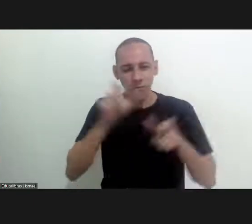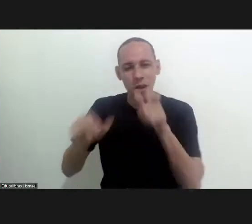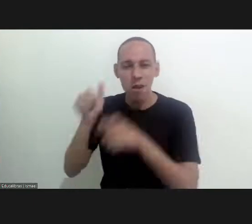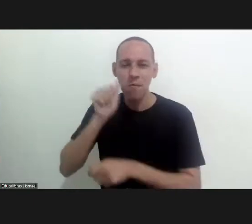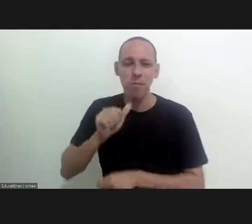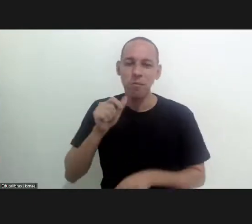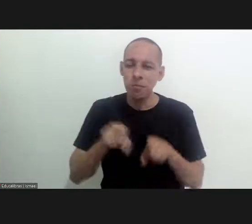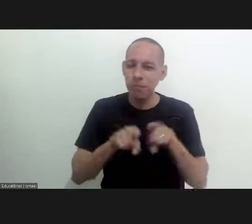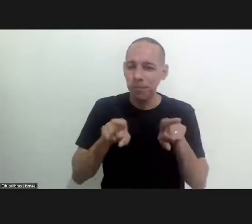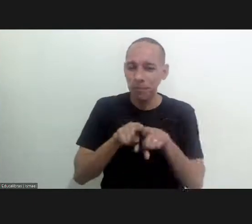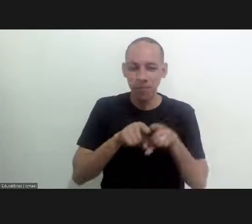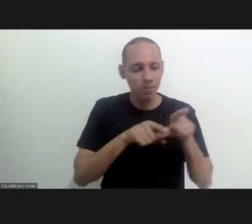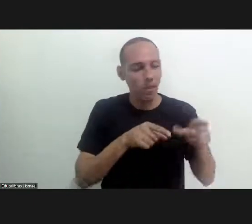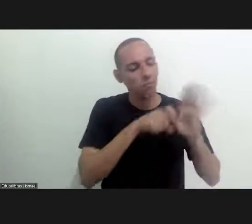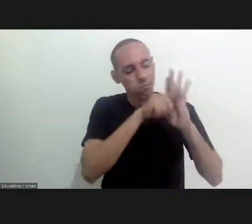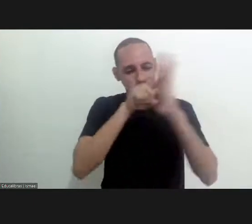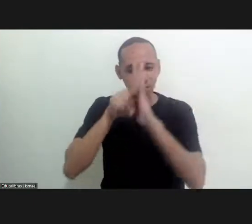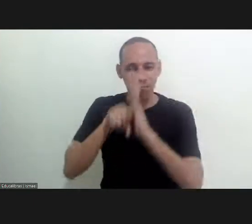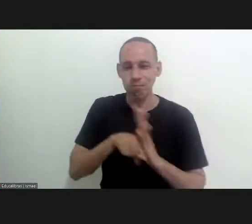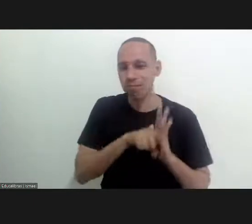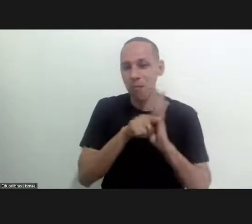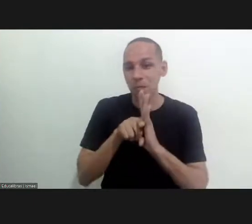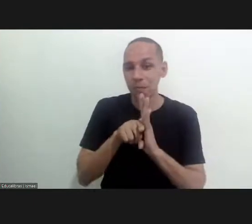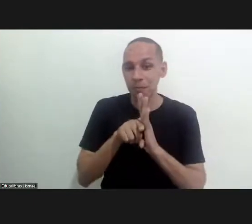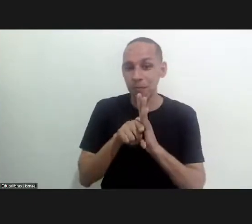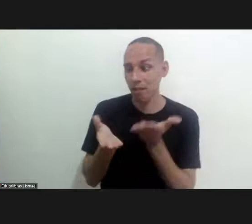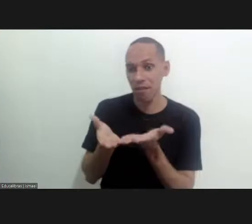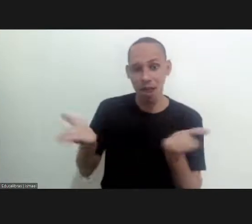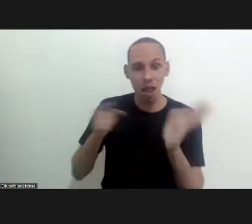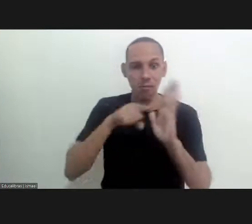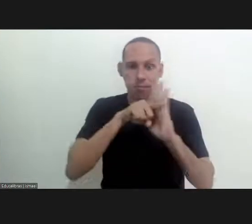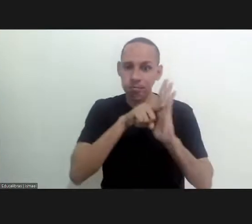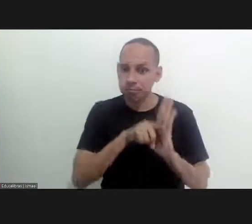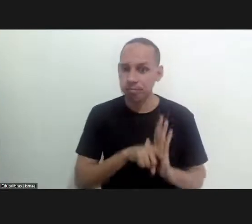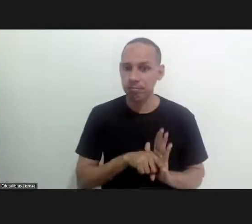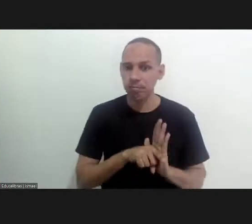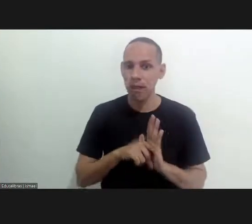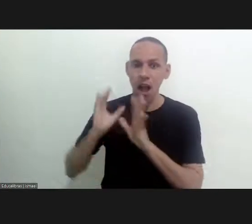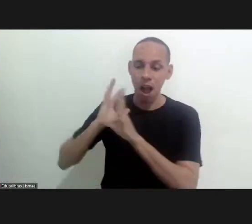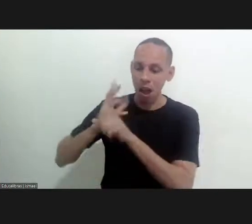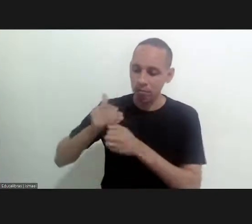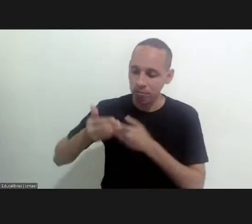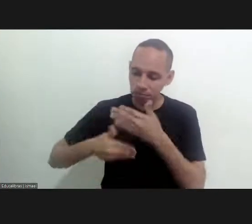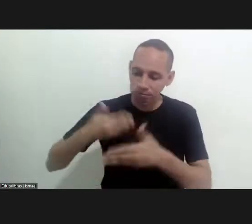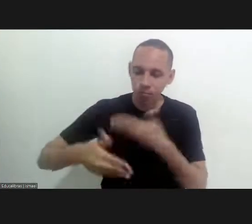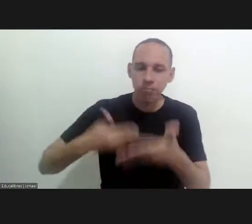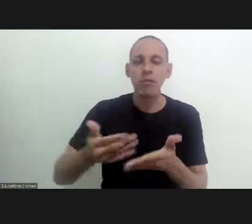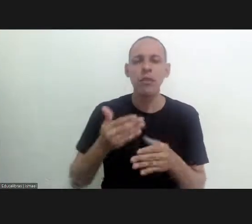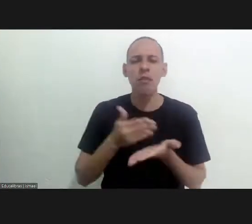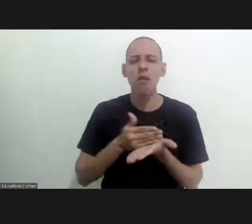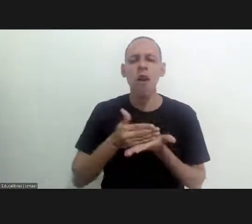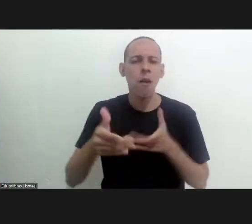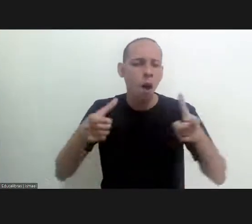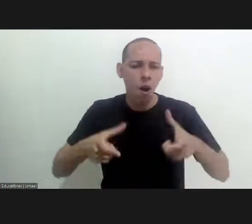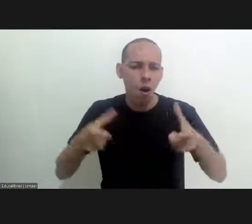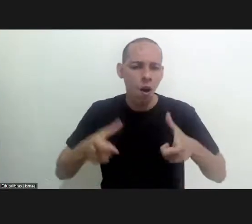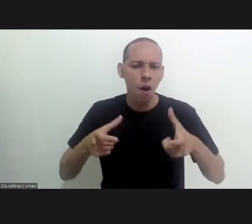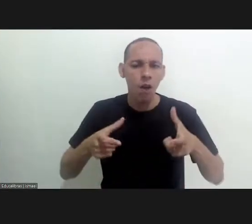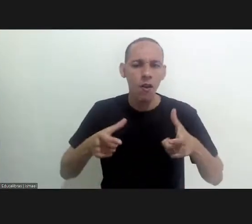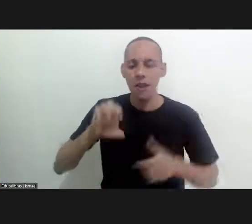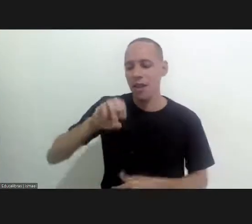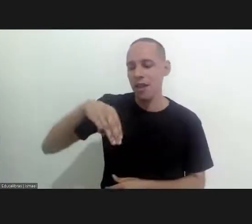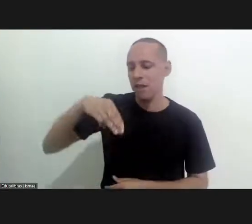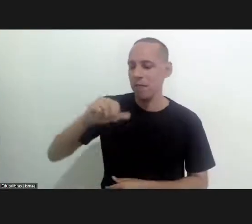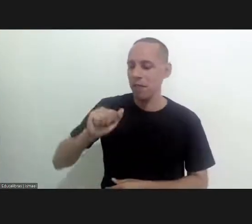scientists in the era of Chagas disease. Many of these researchers started their careers in the research